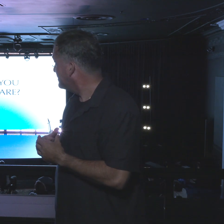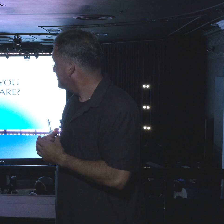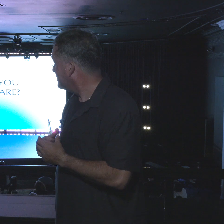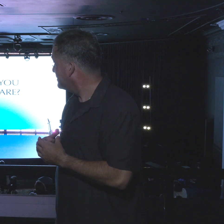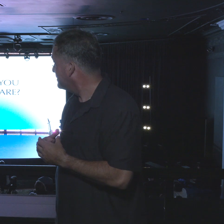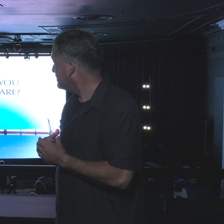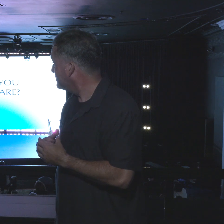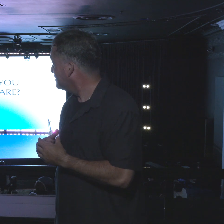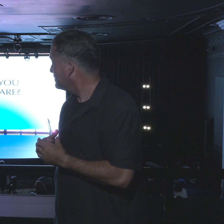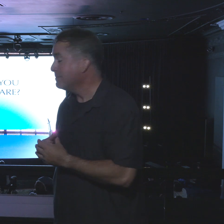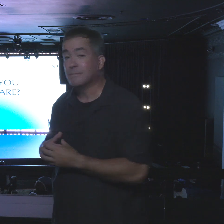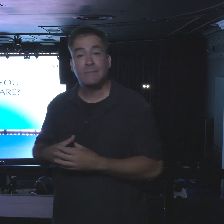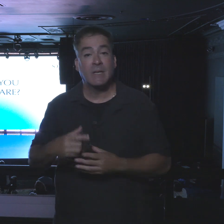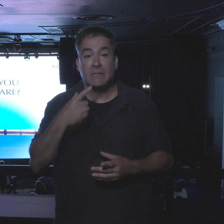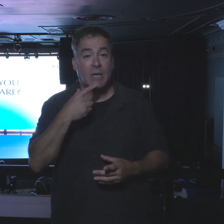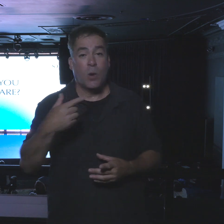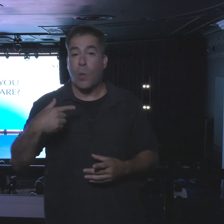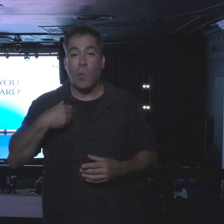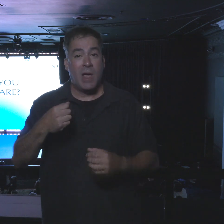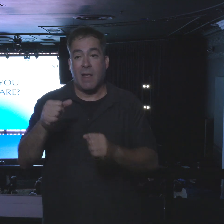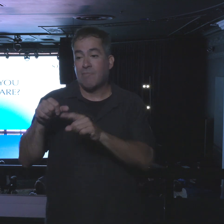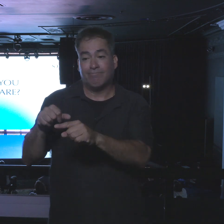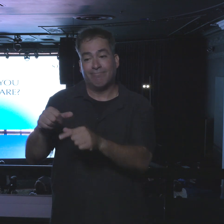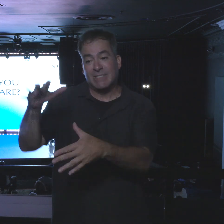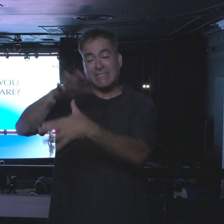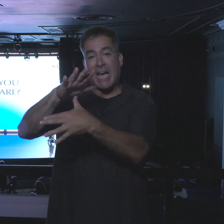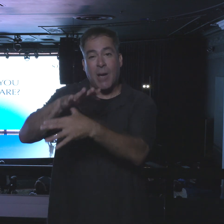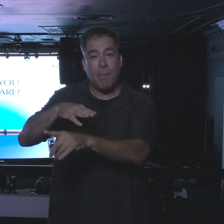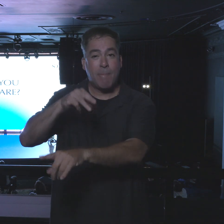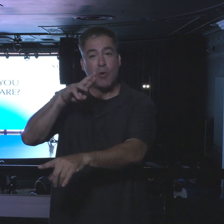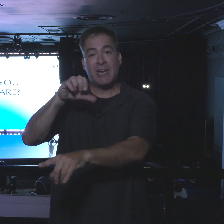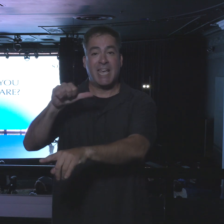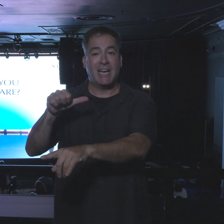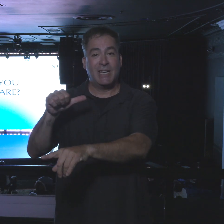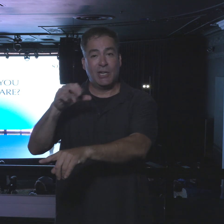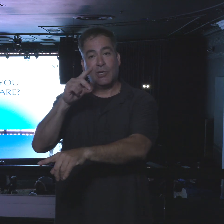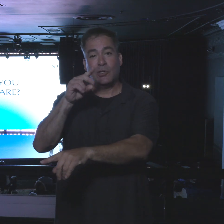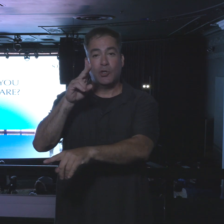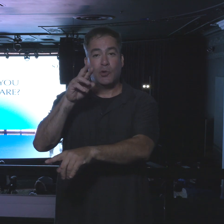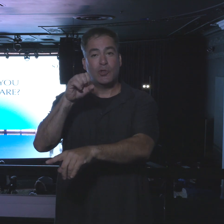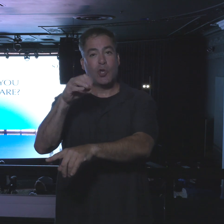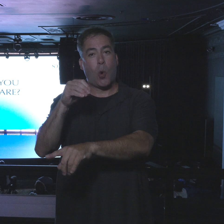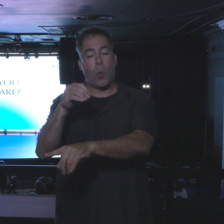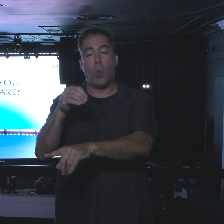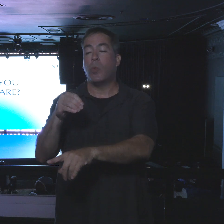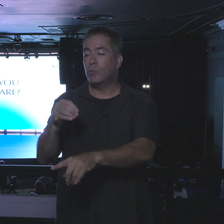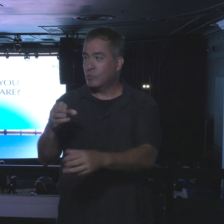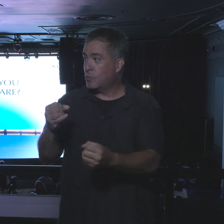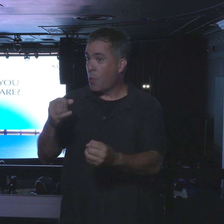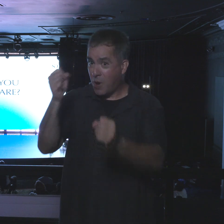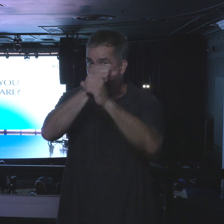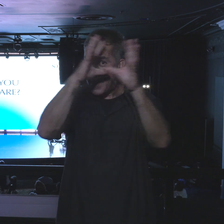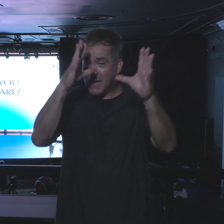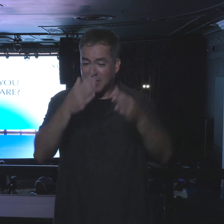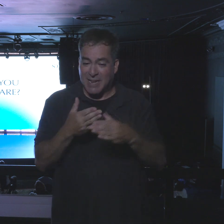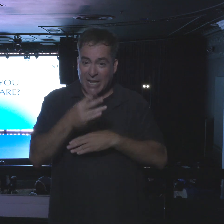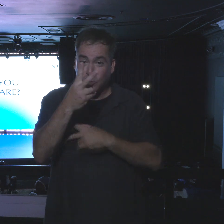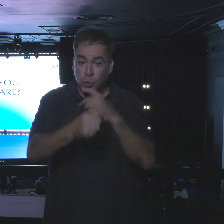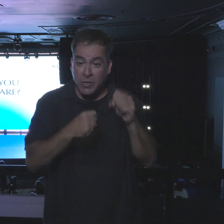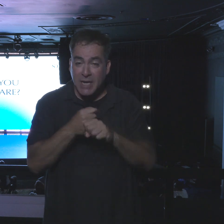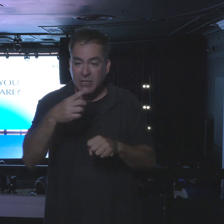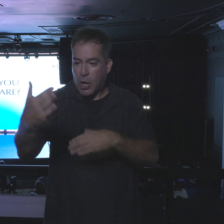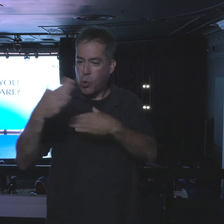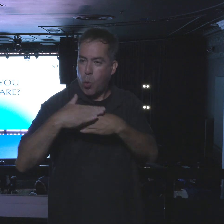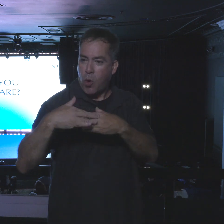We love Maria Durso. Imagine, imagine the next two years, they had